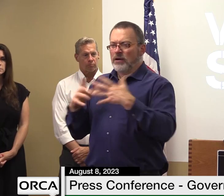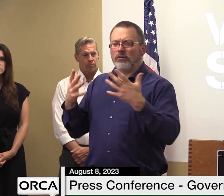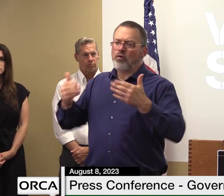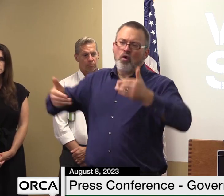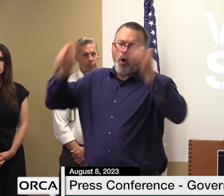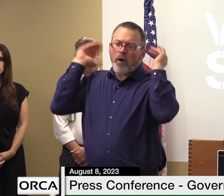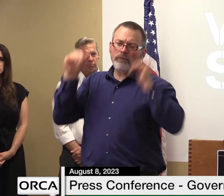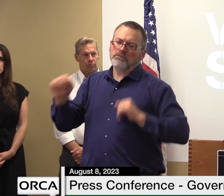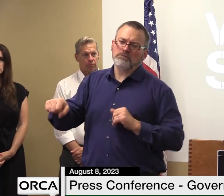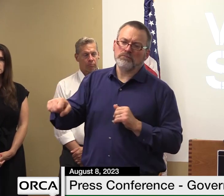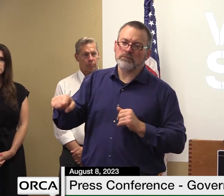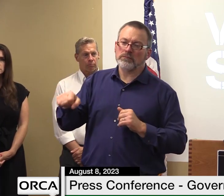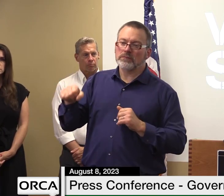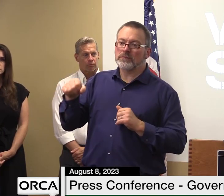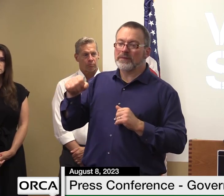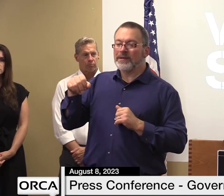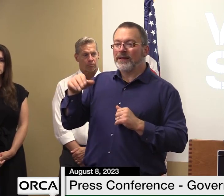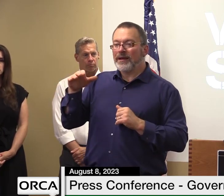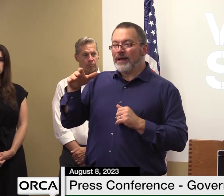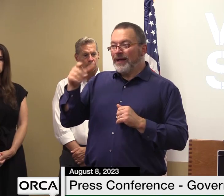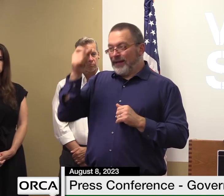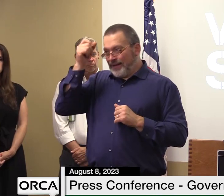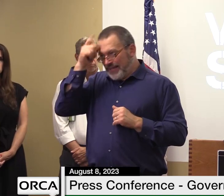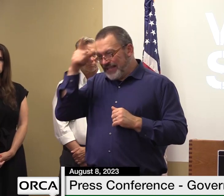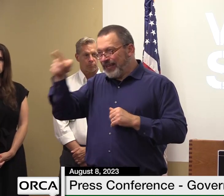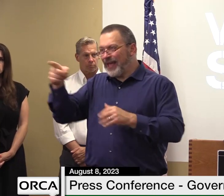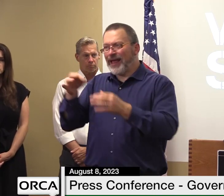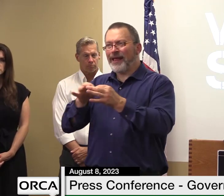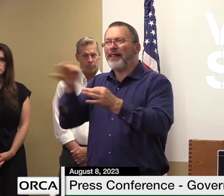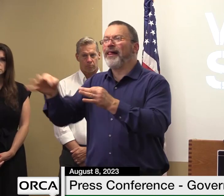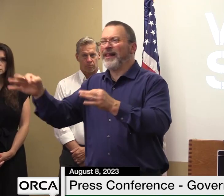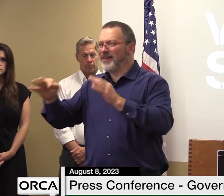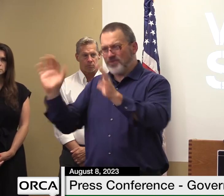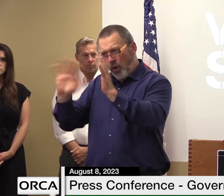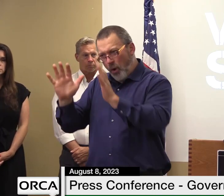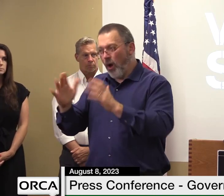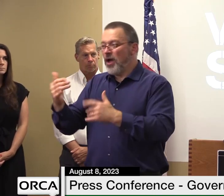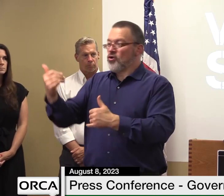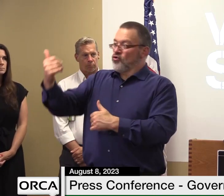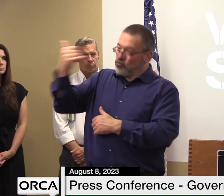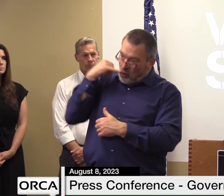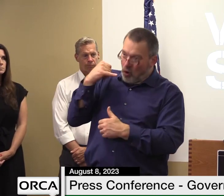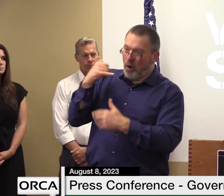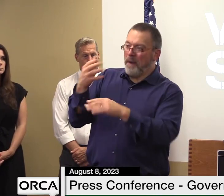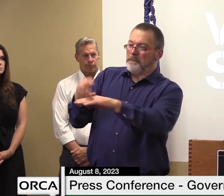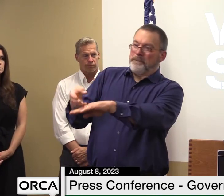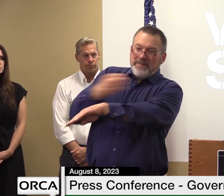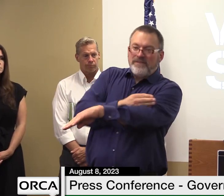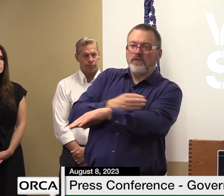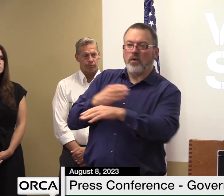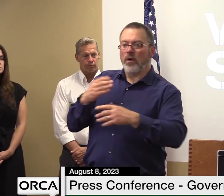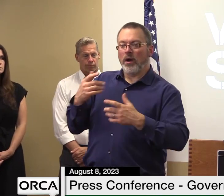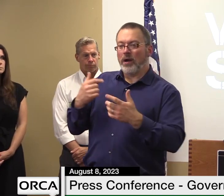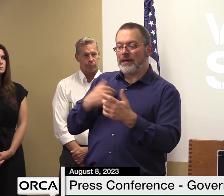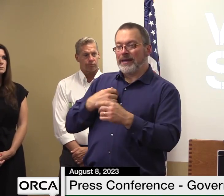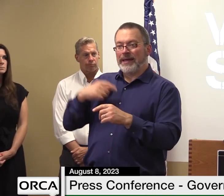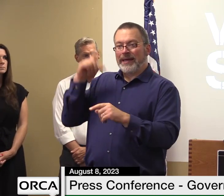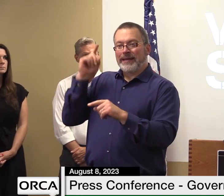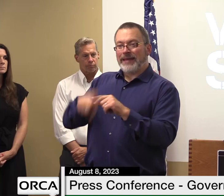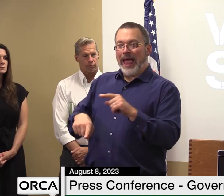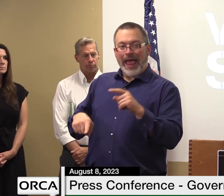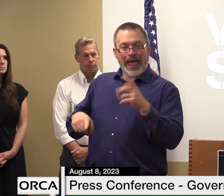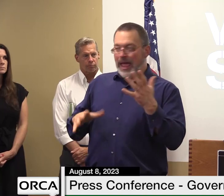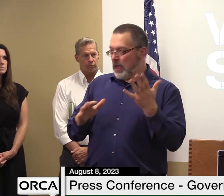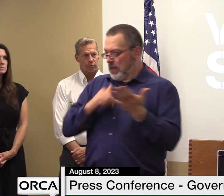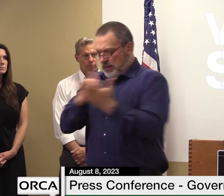need to call us for help so that we can help out during those emergency situations we can't be ready um we have to have a